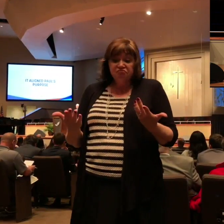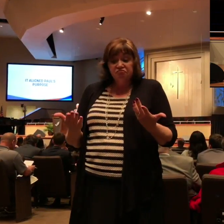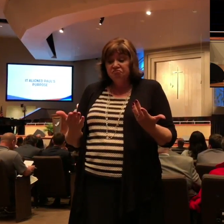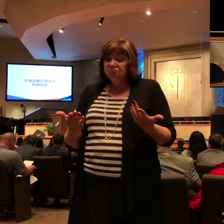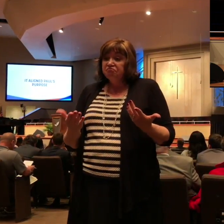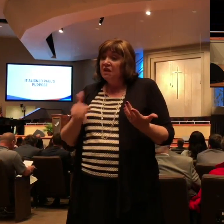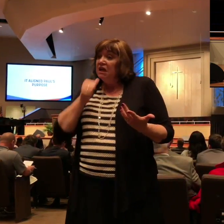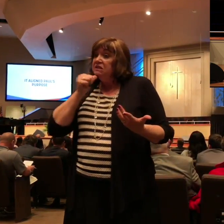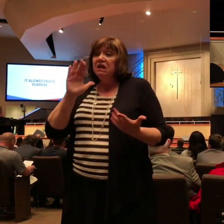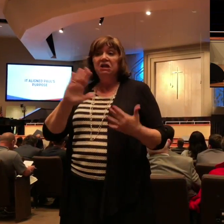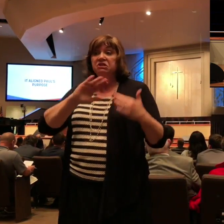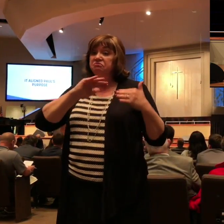my head's still up